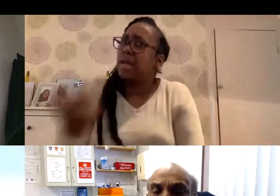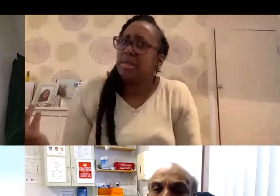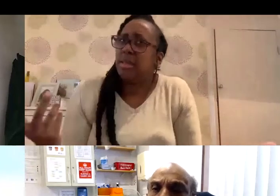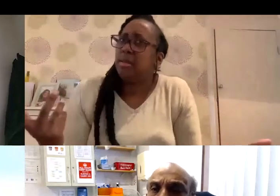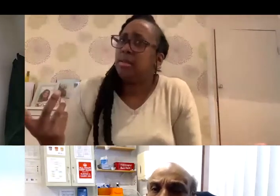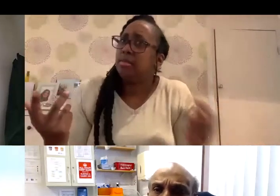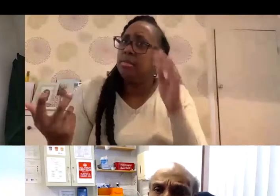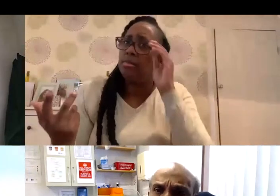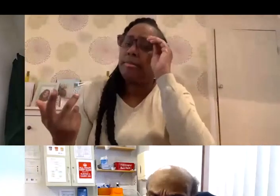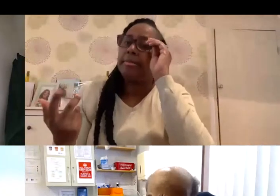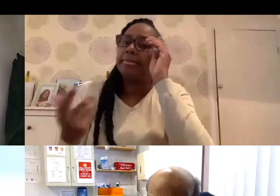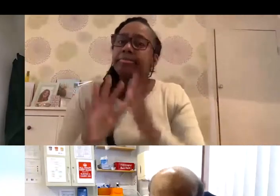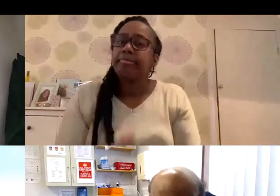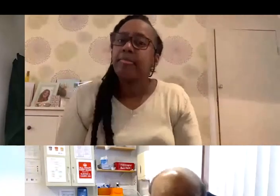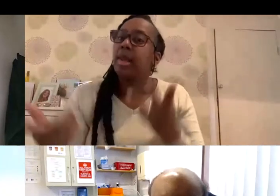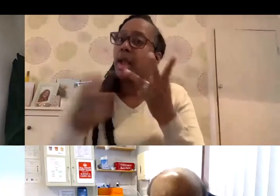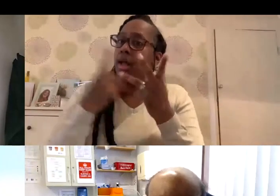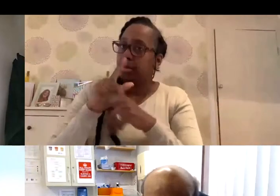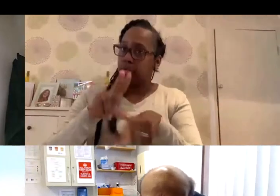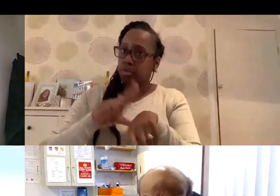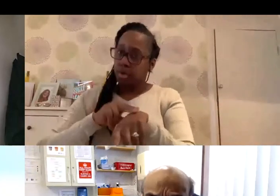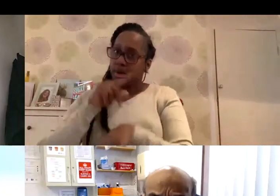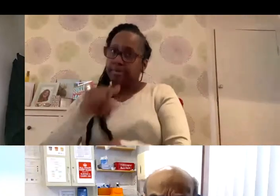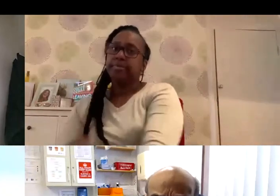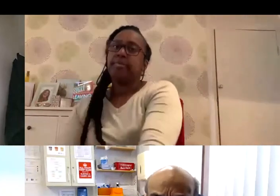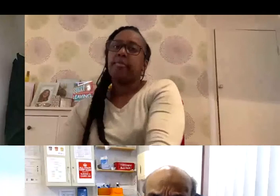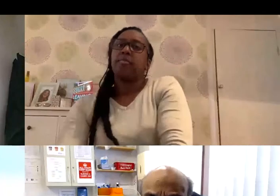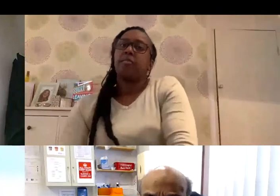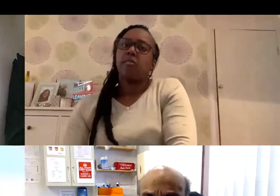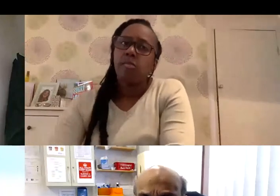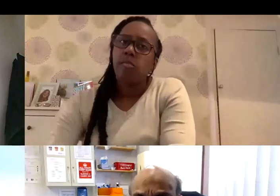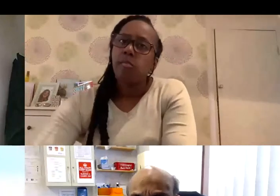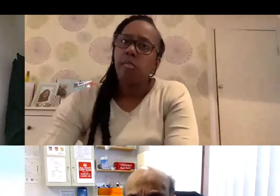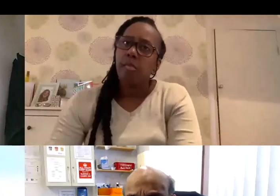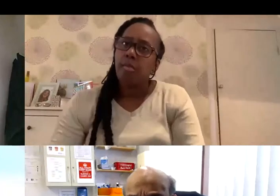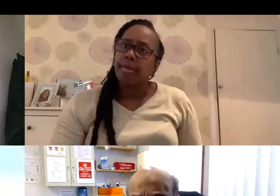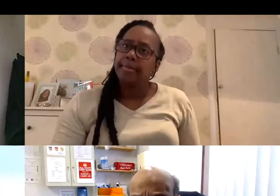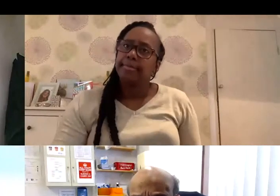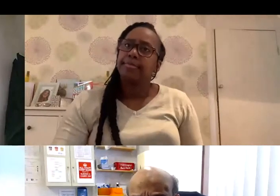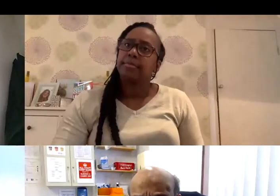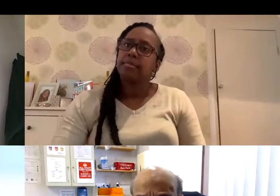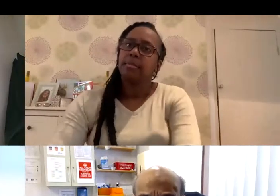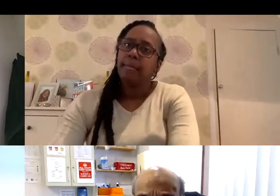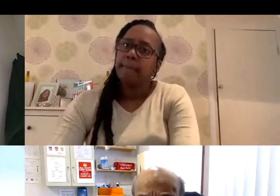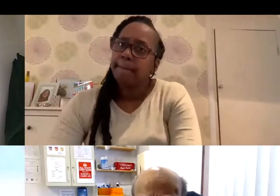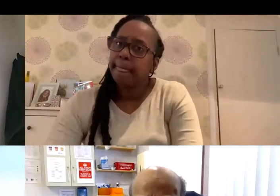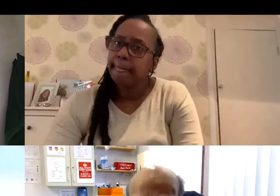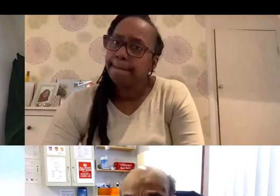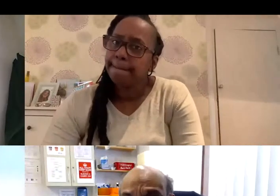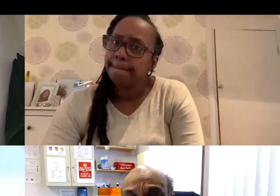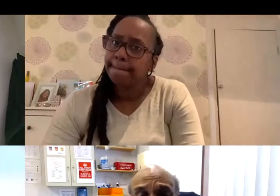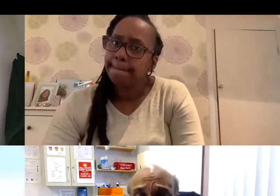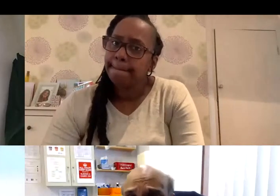potentially going to? So let's begin, as usual. Sedina is, Sedina kindly always comes back after I have set the scene. So I'll carry